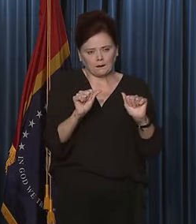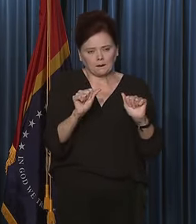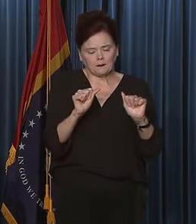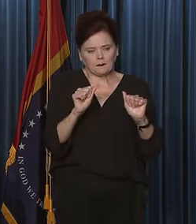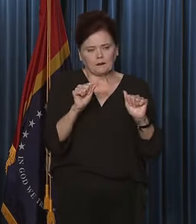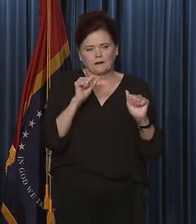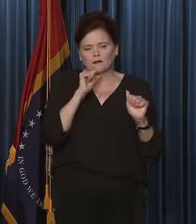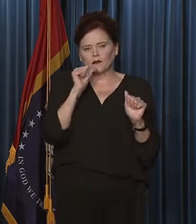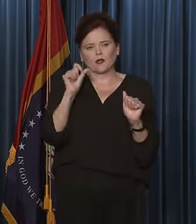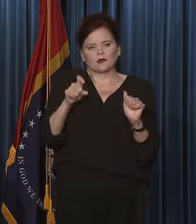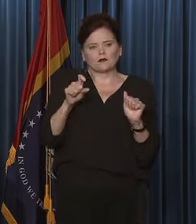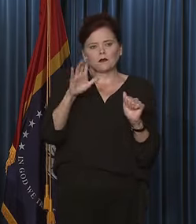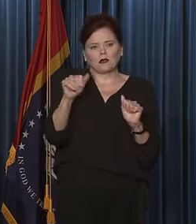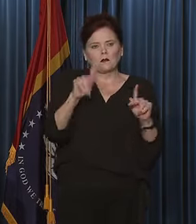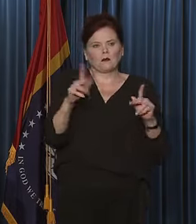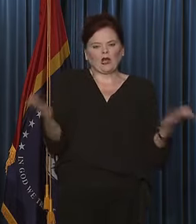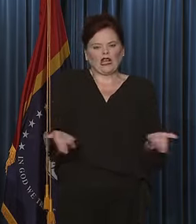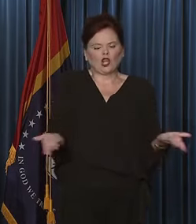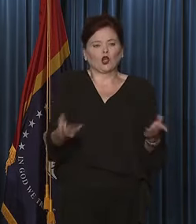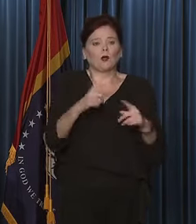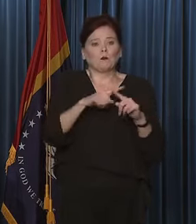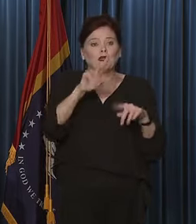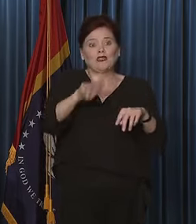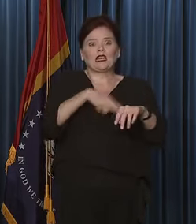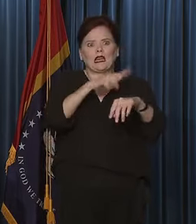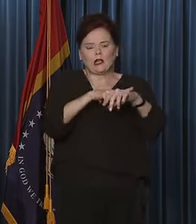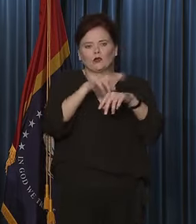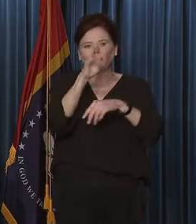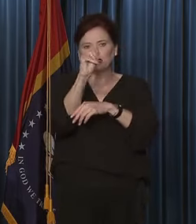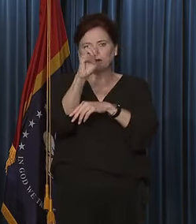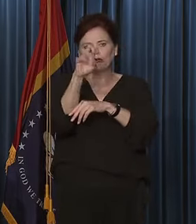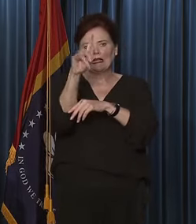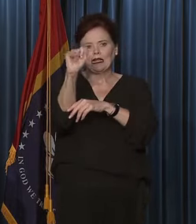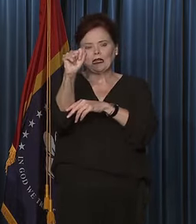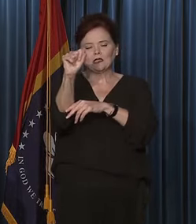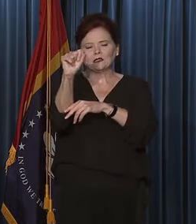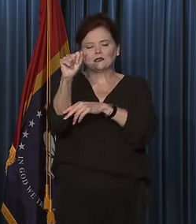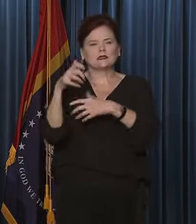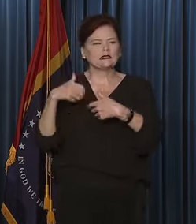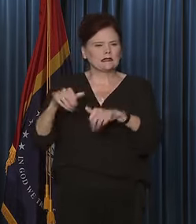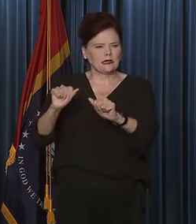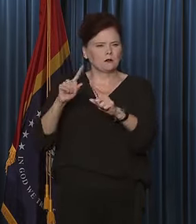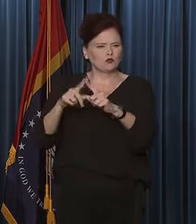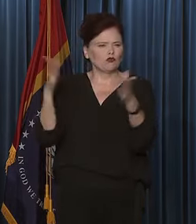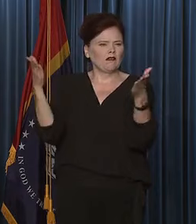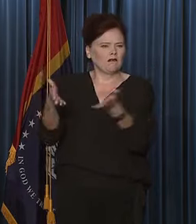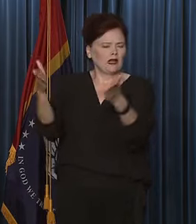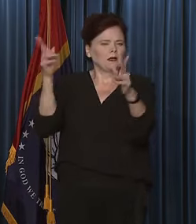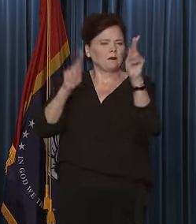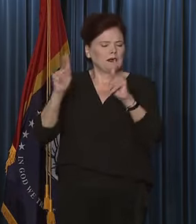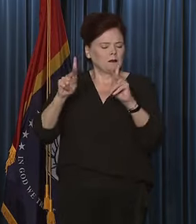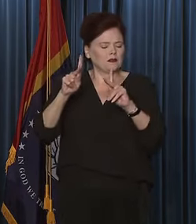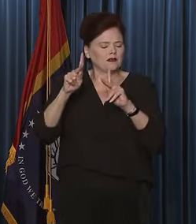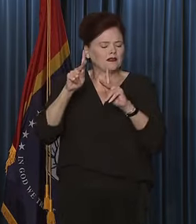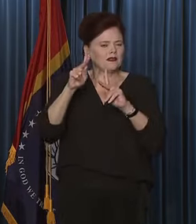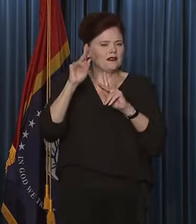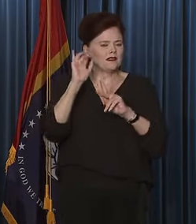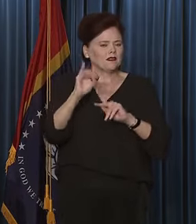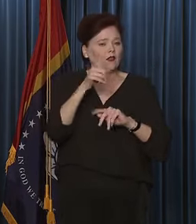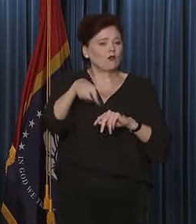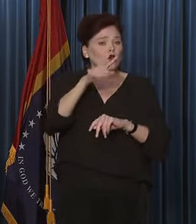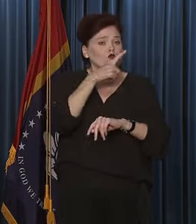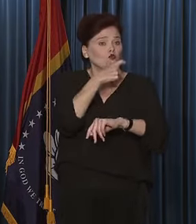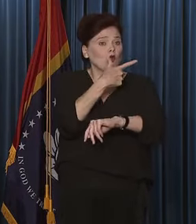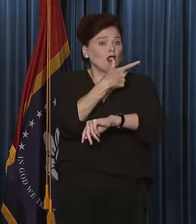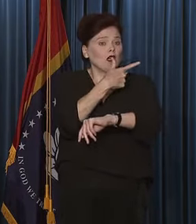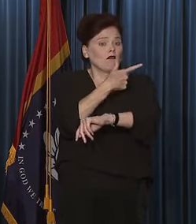not necessarily by people in this room, but certainly by the national media, to try to convince folks that those who are